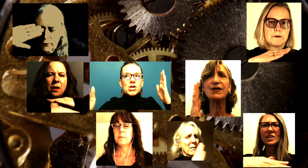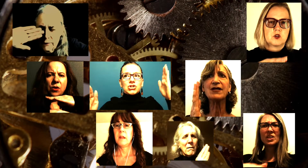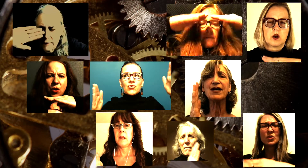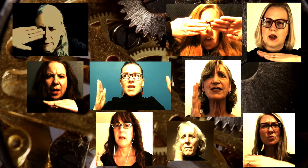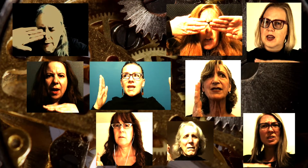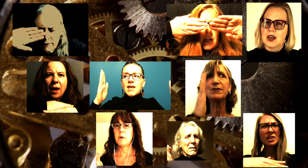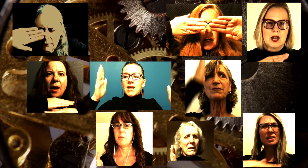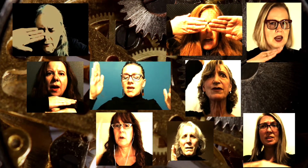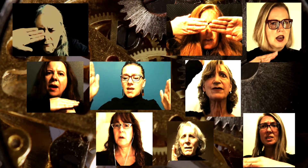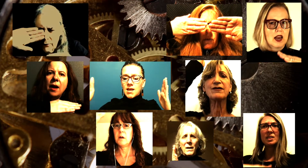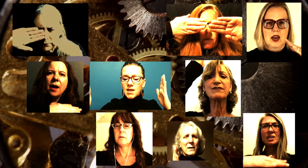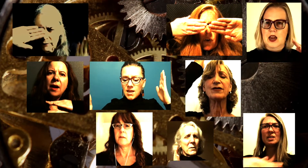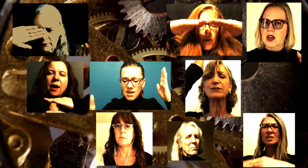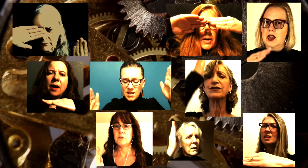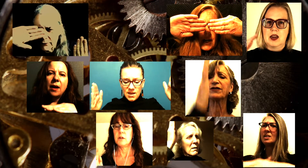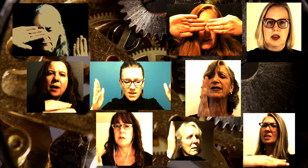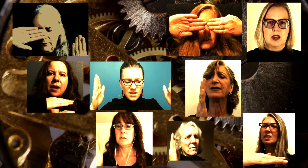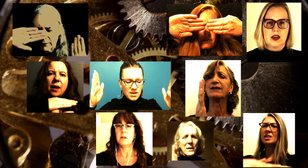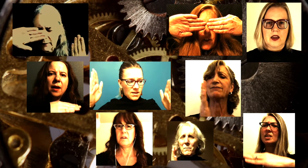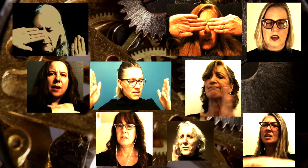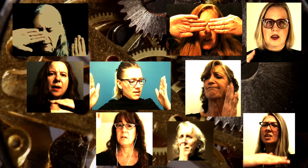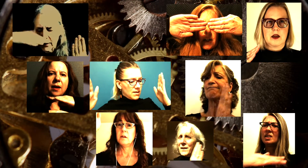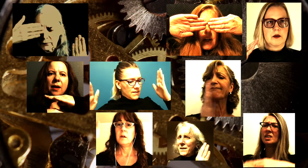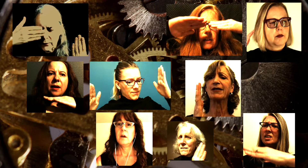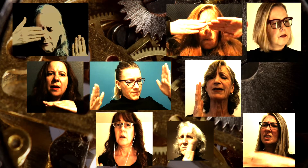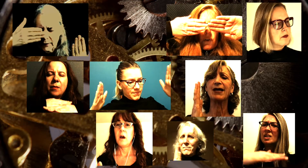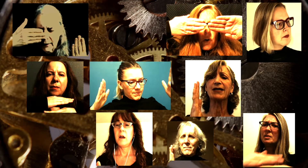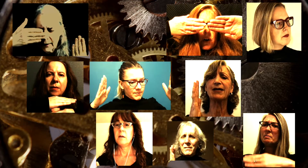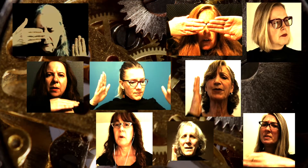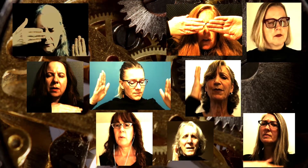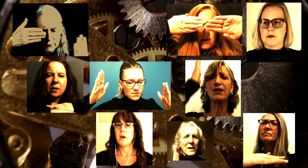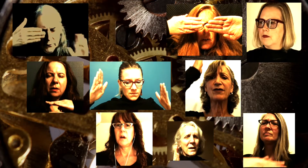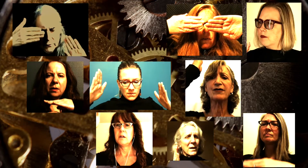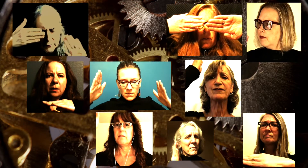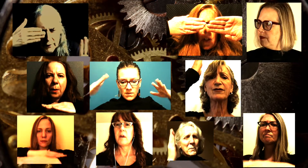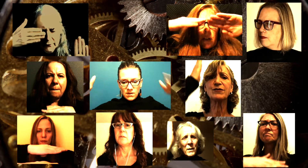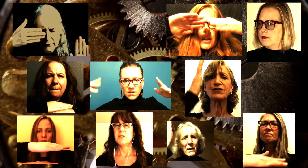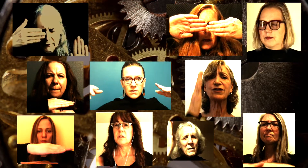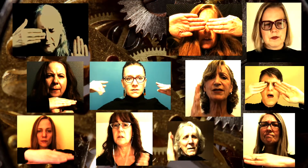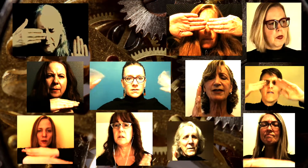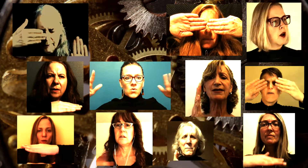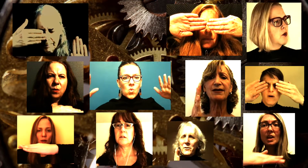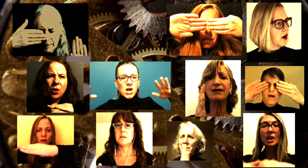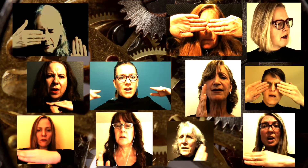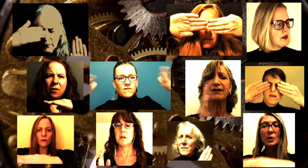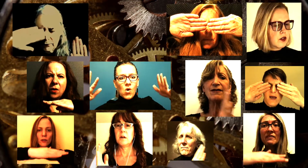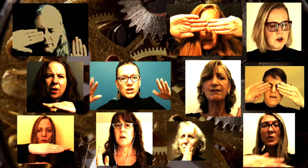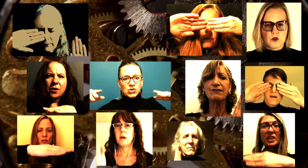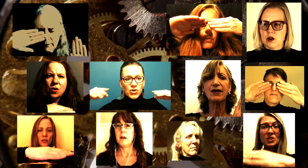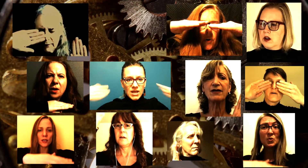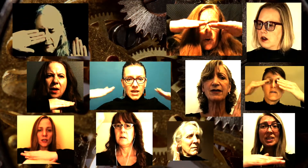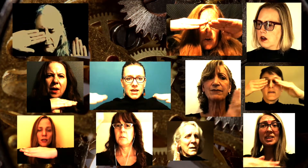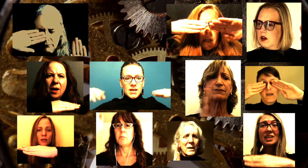The dream, fullness, I am a part of the machine. Working